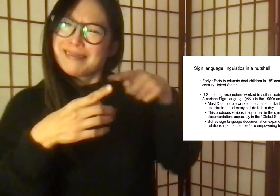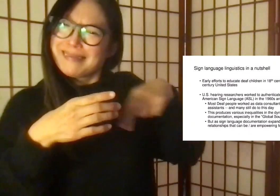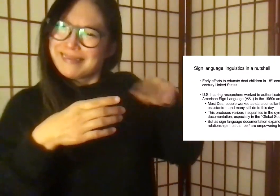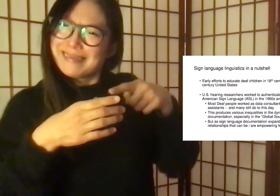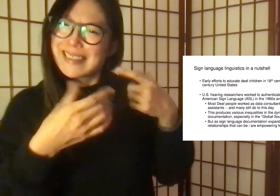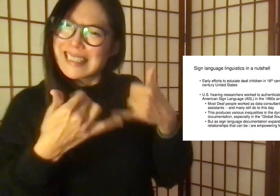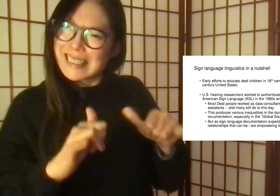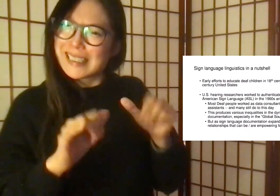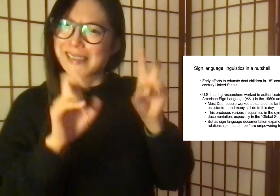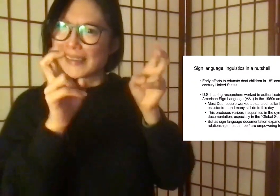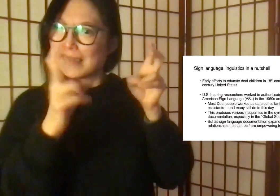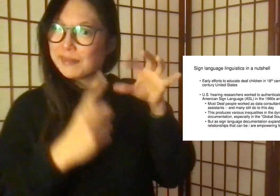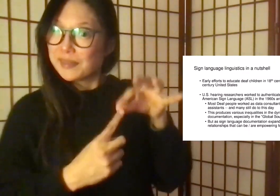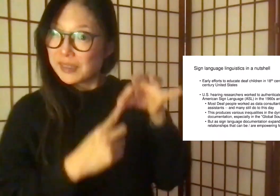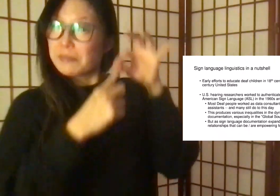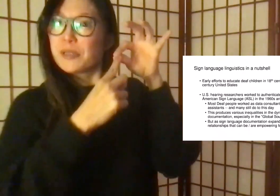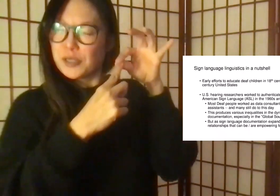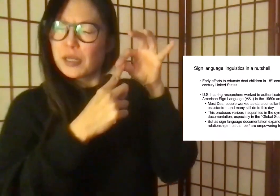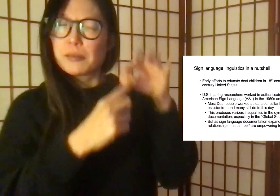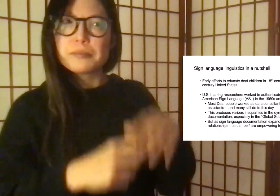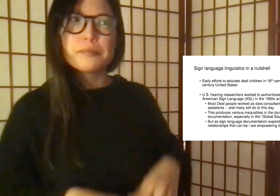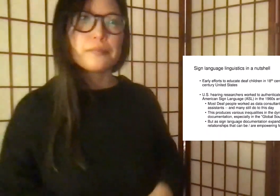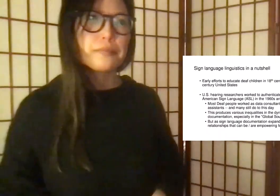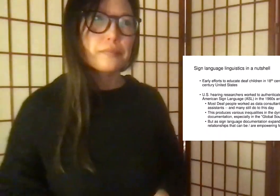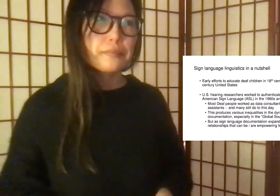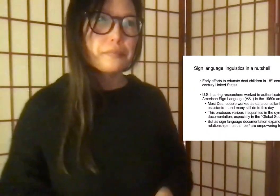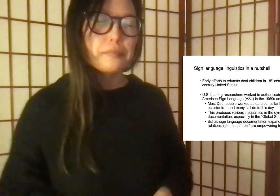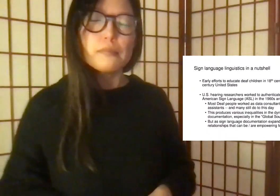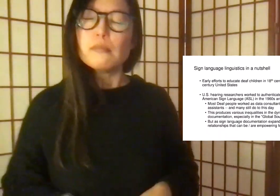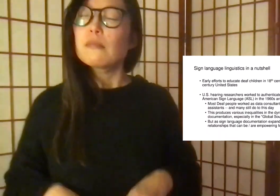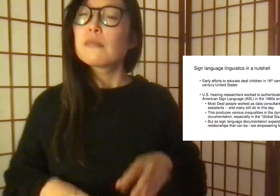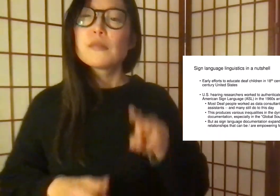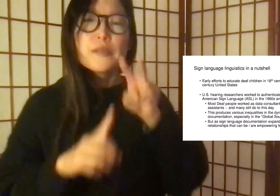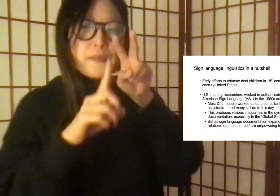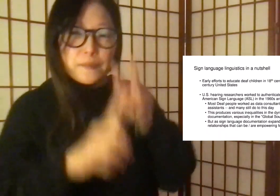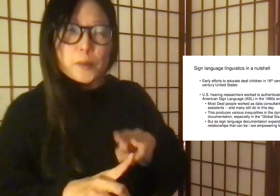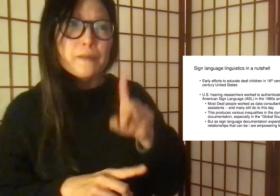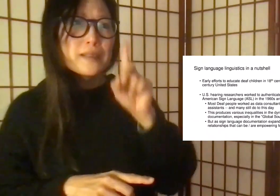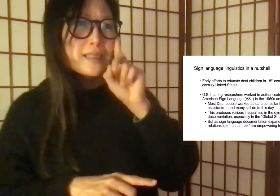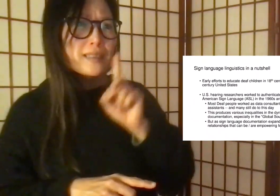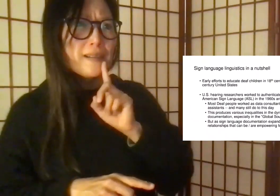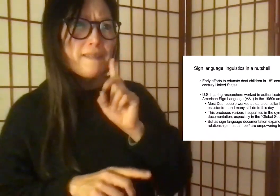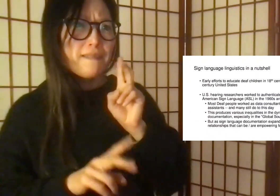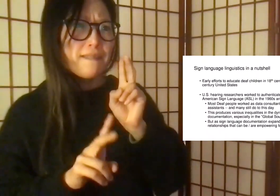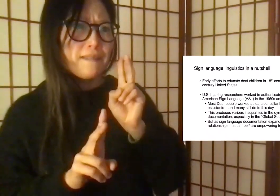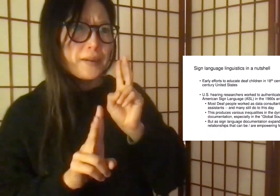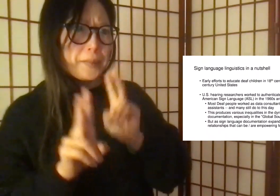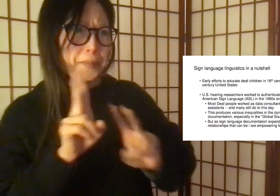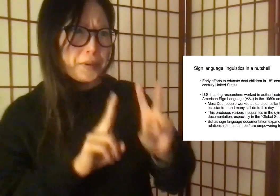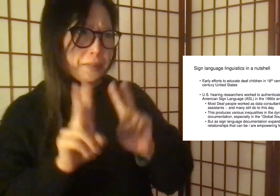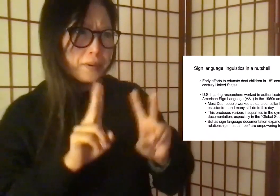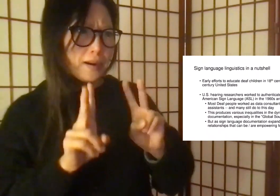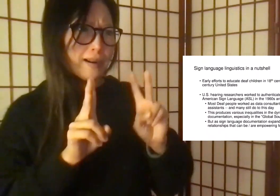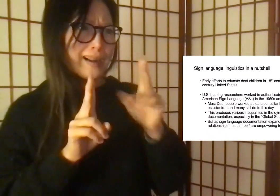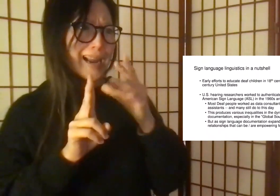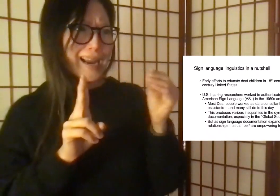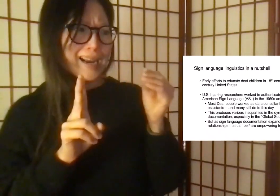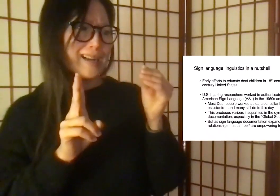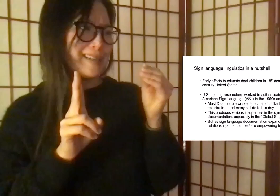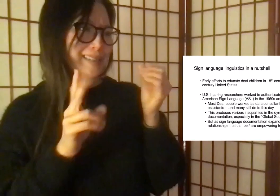time, and that small group did grow some, but they are seen as the exceptions, even